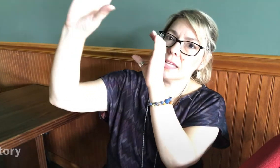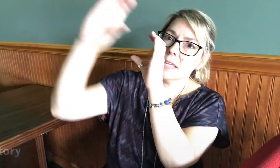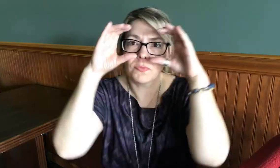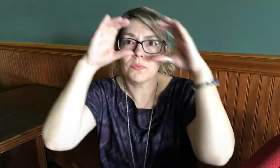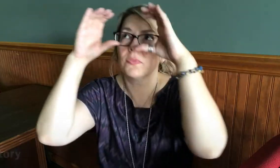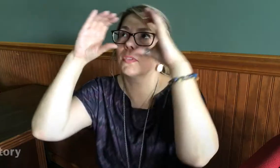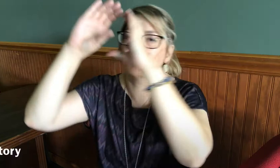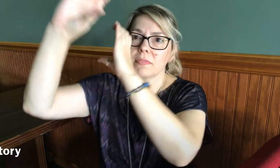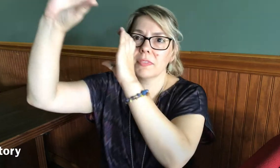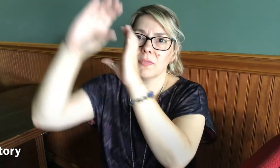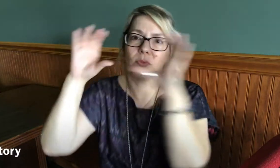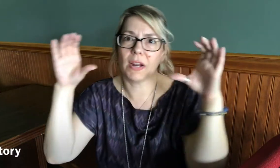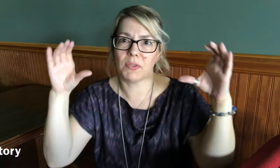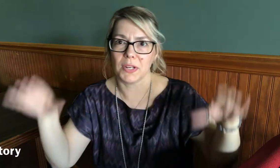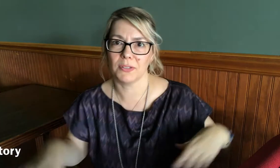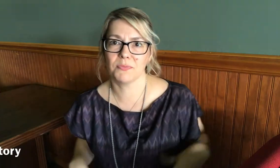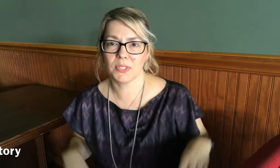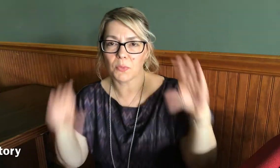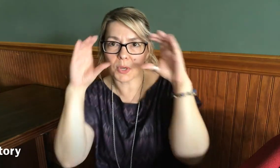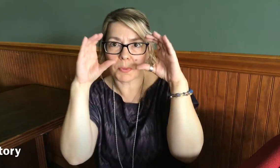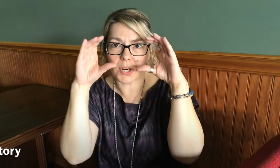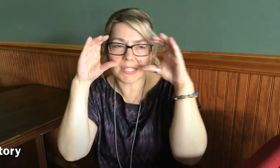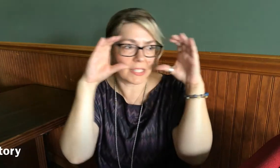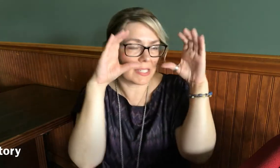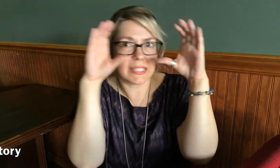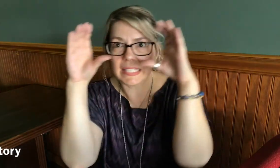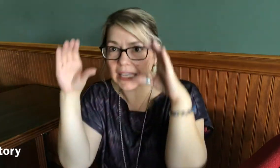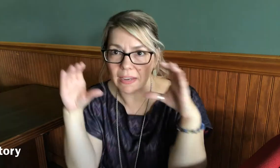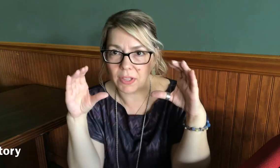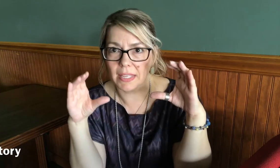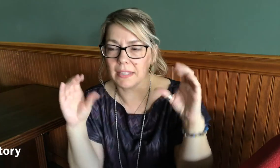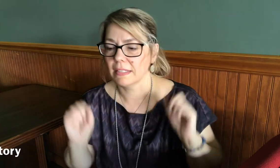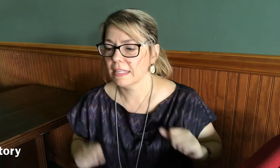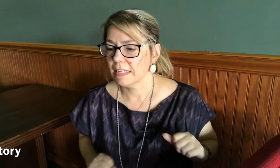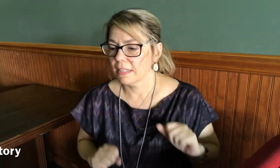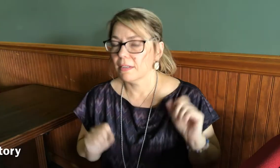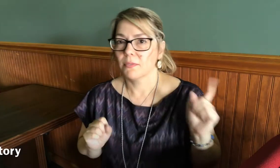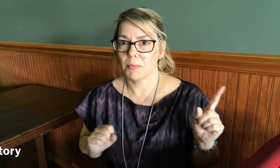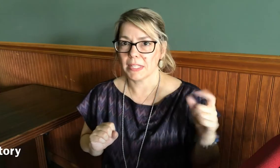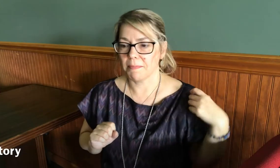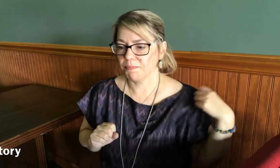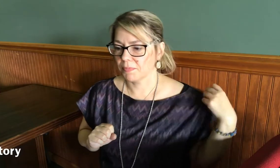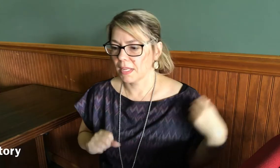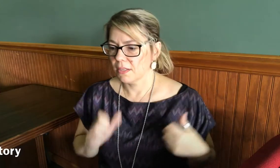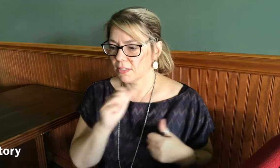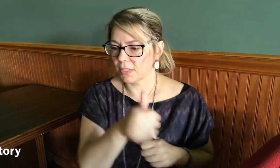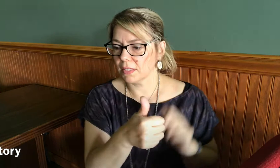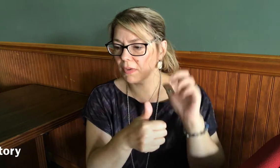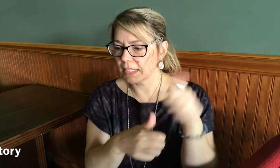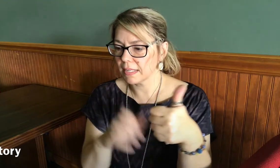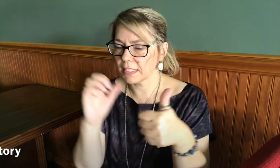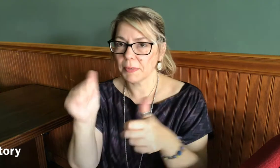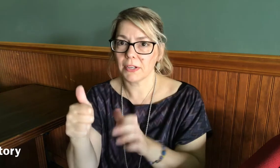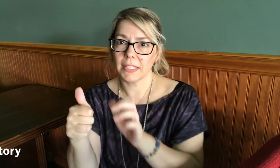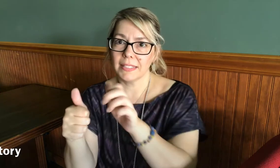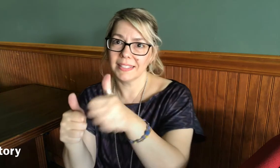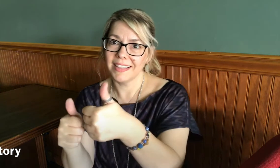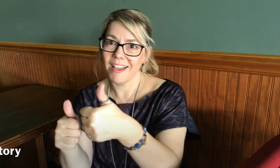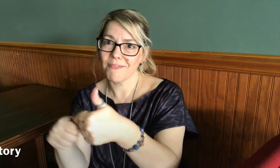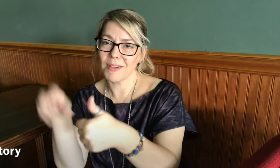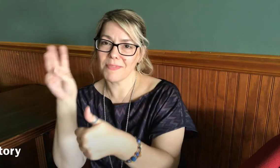whatever you want to do so Copernicus is seeing everything one more time during the Renaissance period from